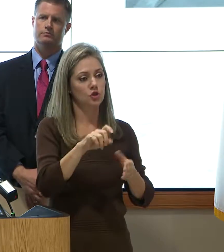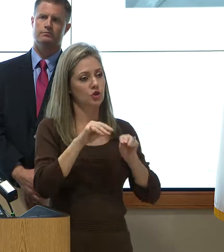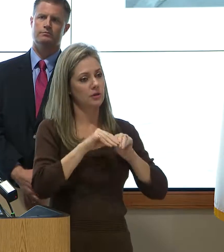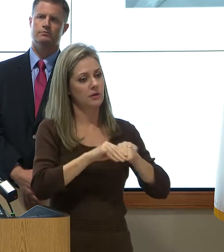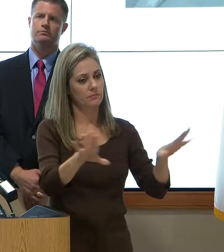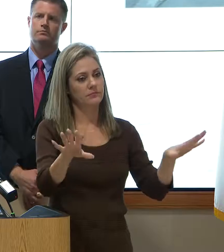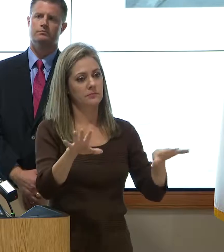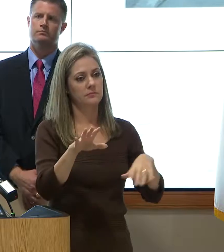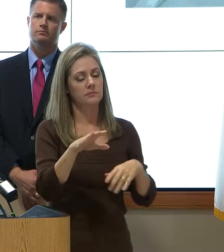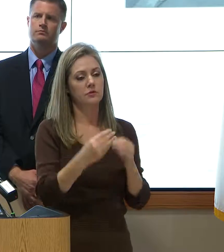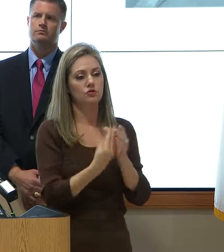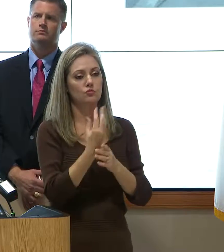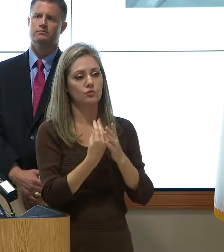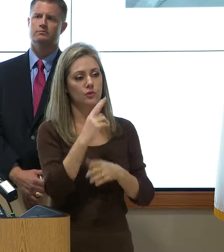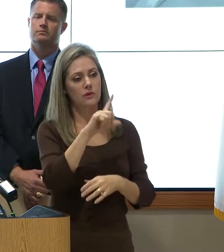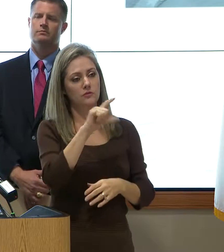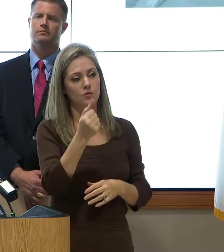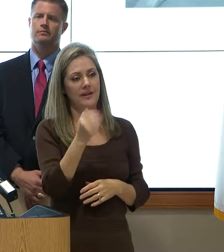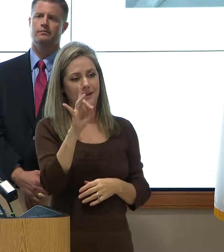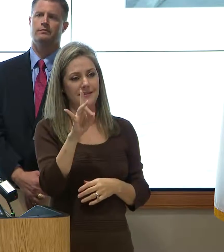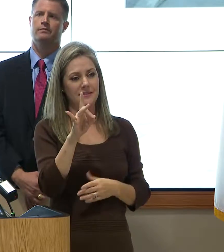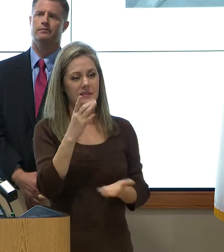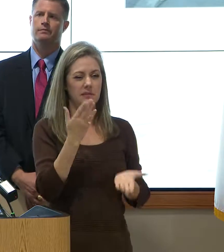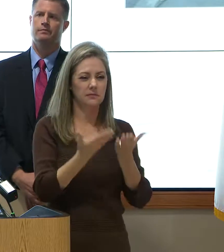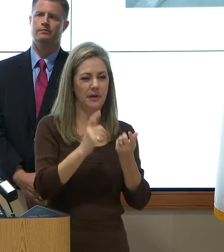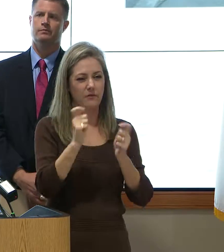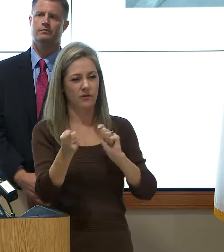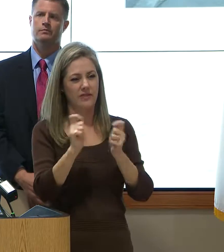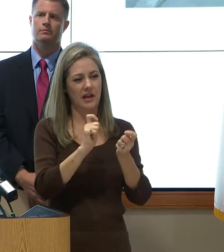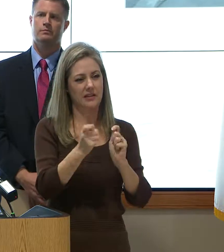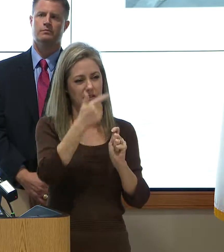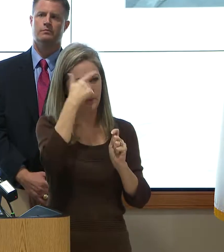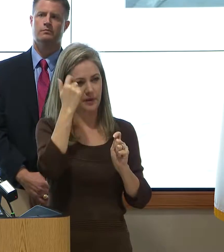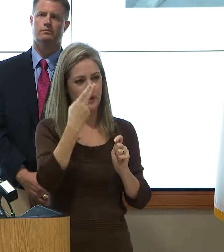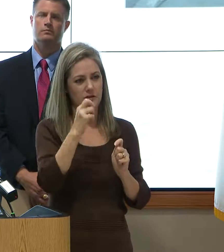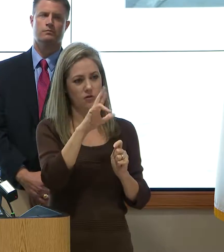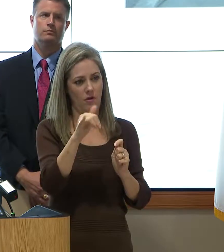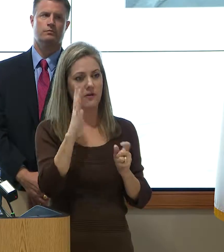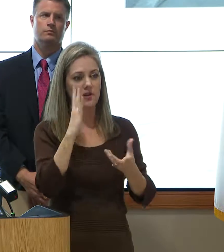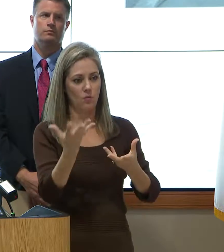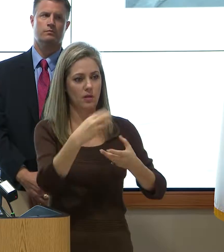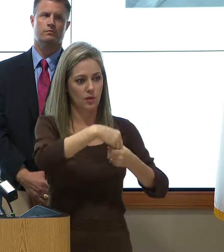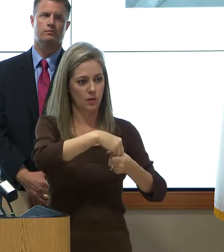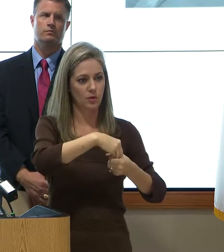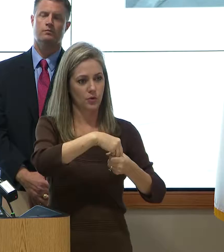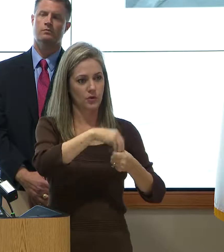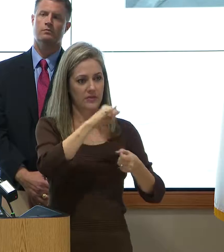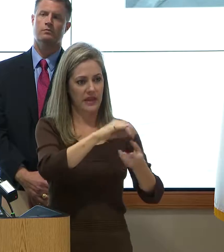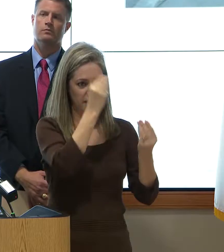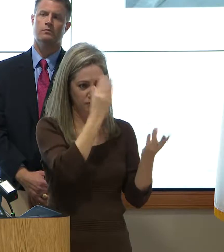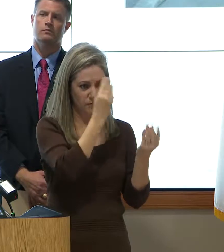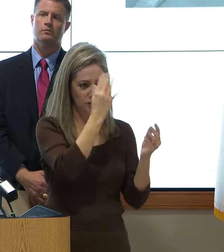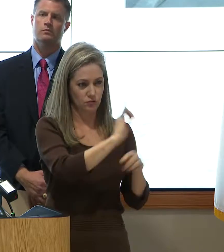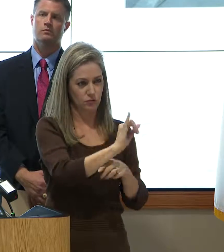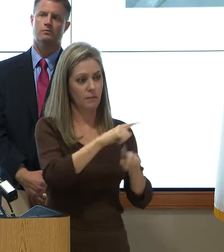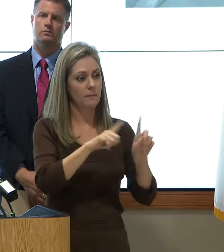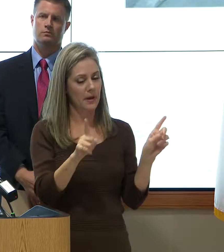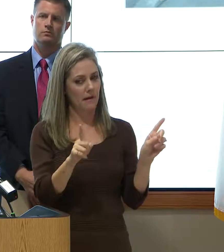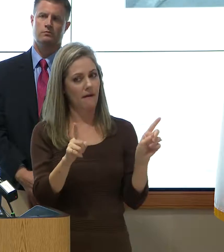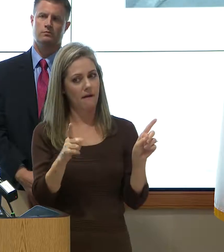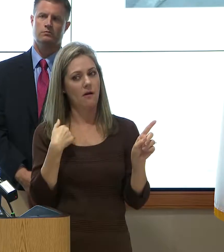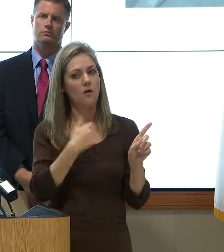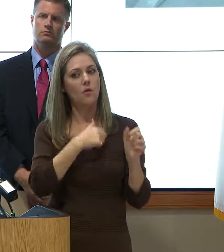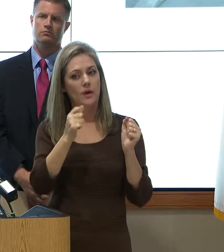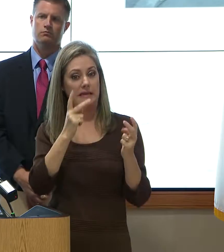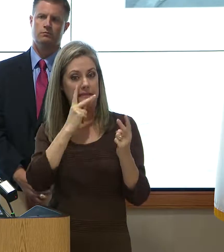in the spring of 2018. That may need to be revised a little bit since Harvey is going to be included in this. But that will give us